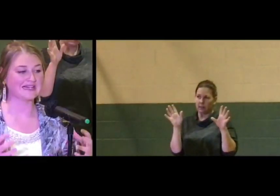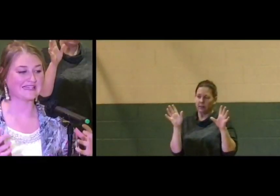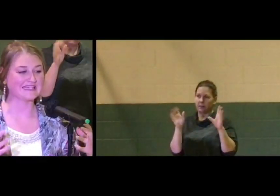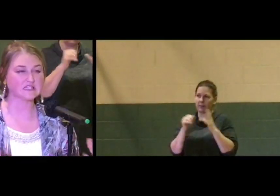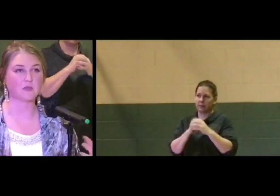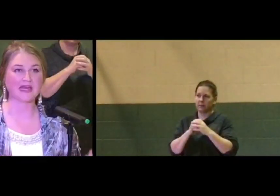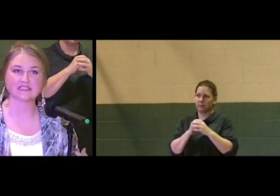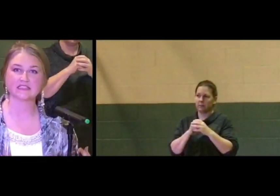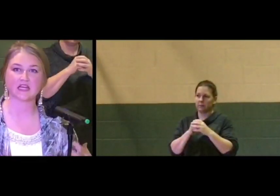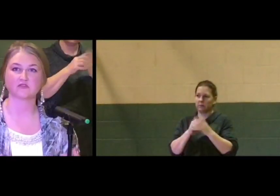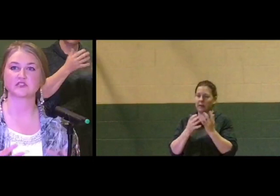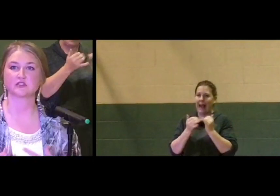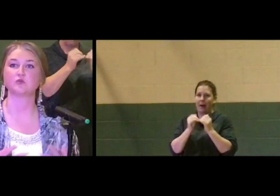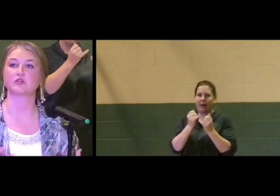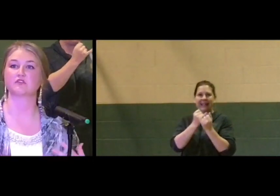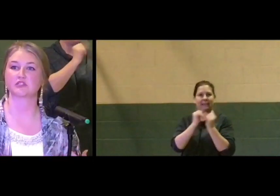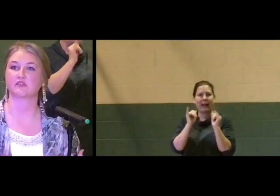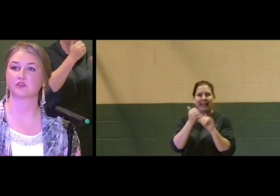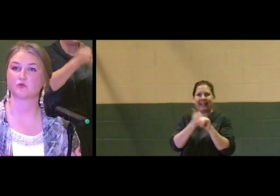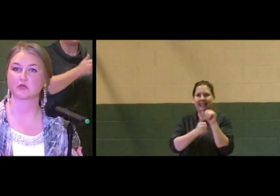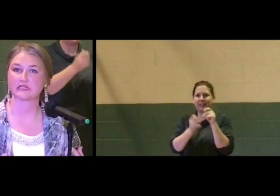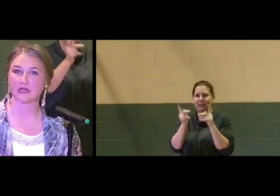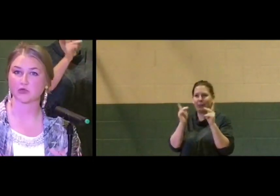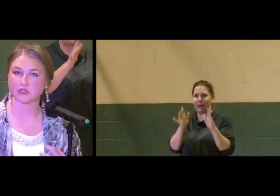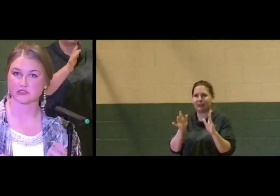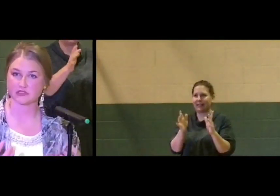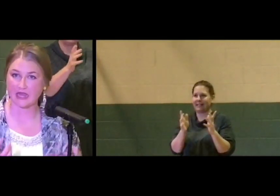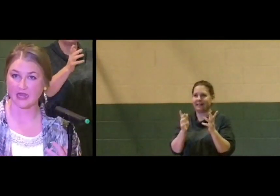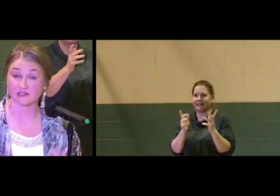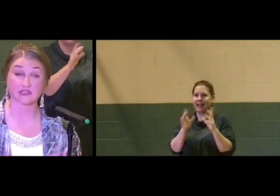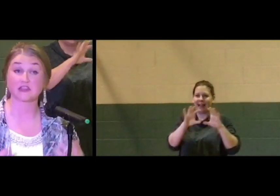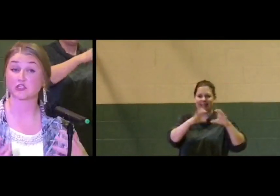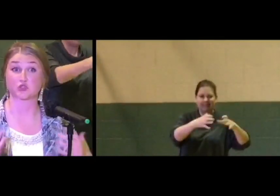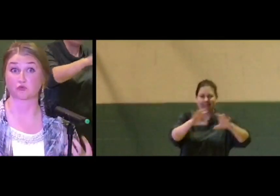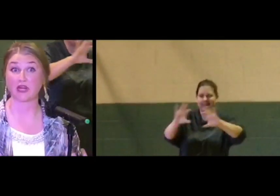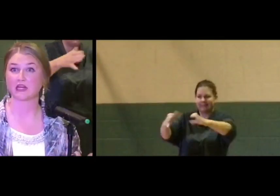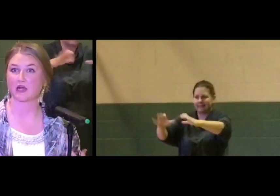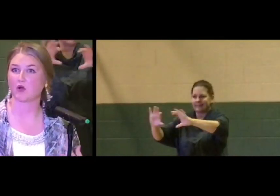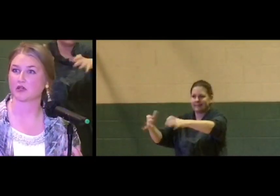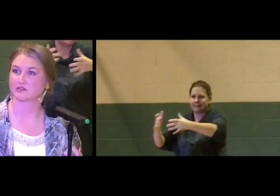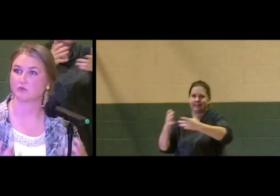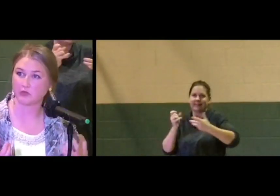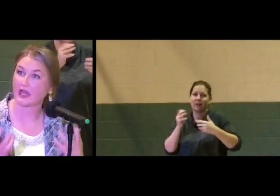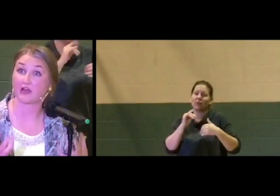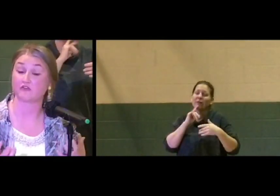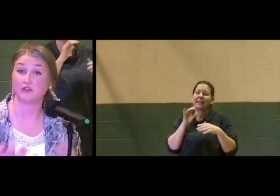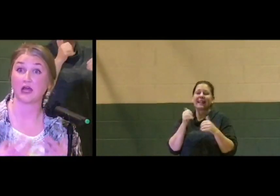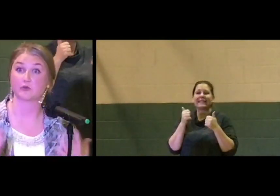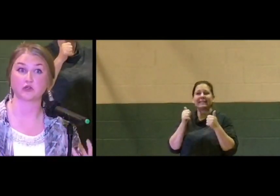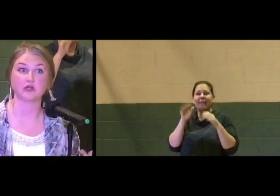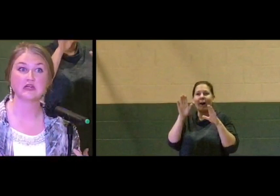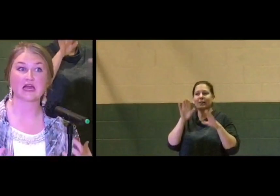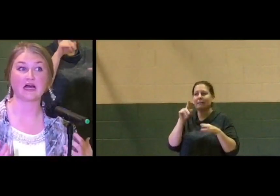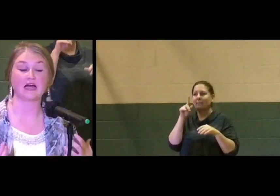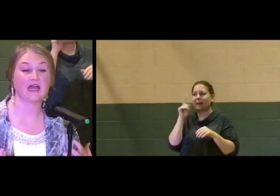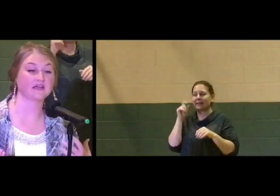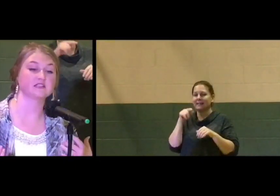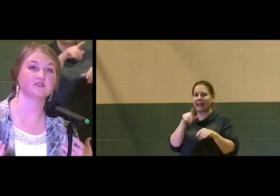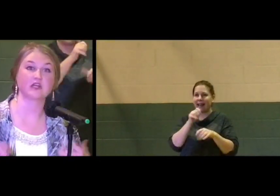independent every single one of our seventh ward neighborhoods acts. And I think it's great how awesome we have phenomenal